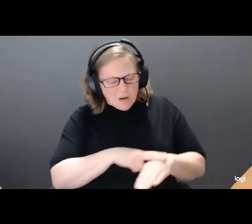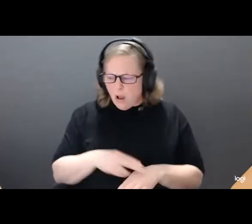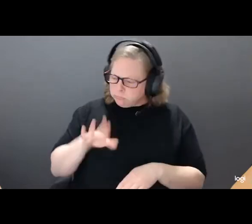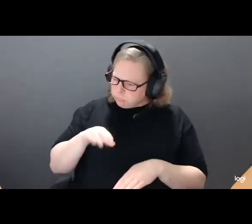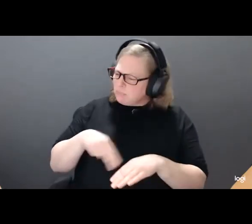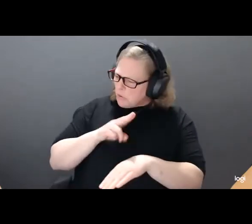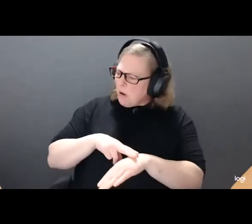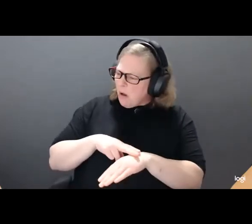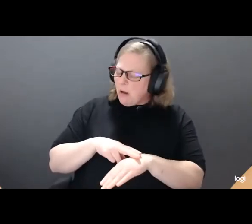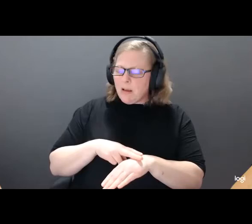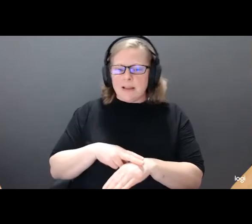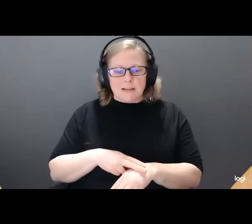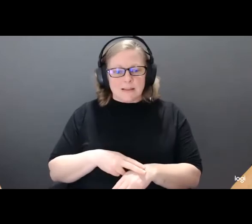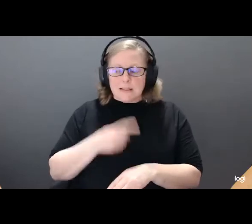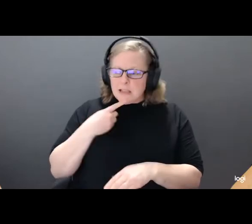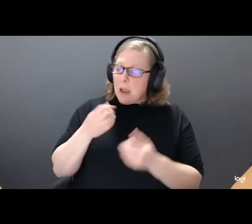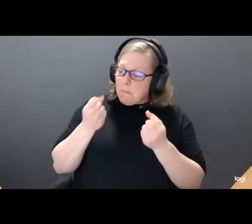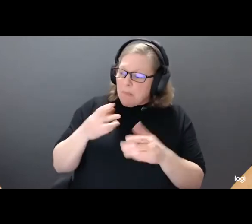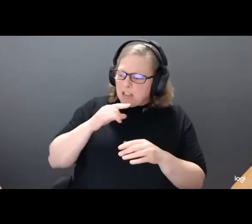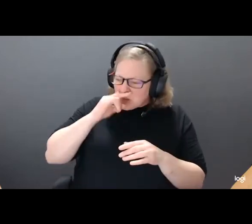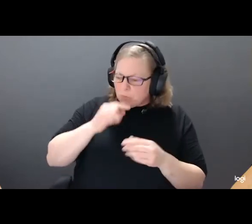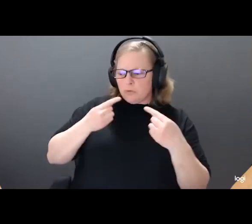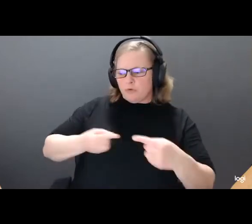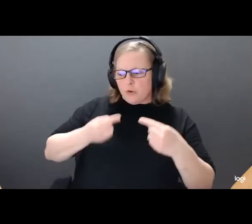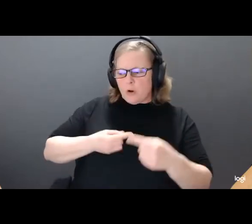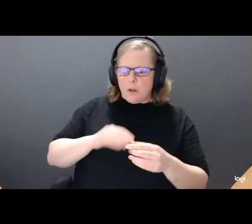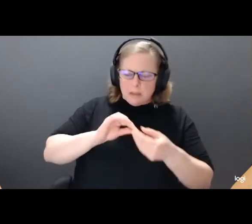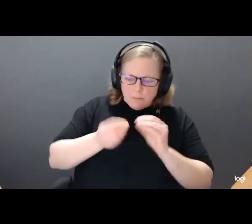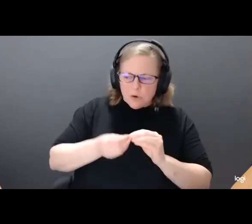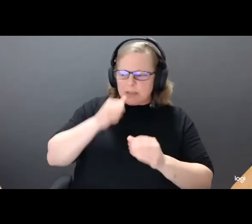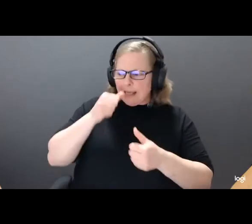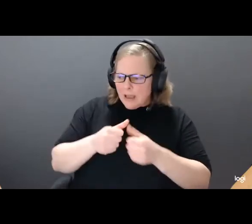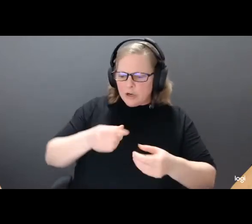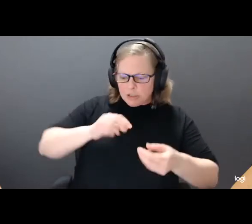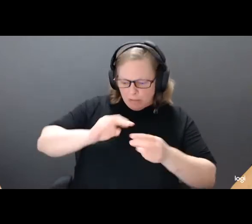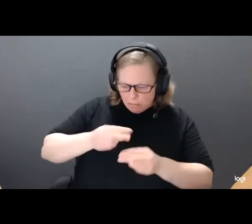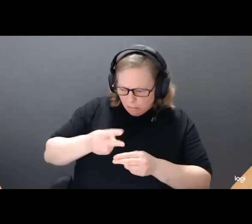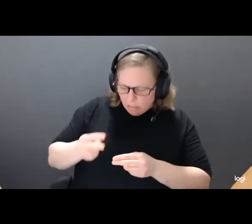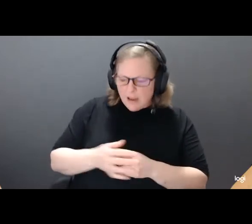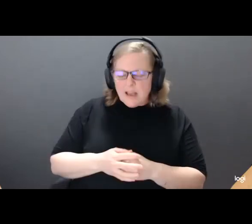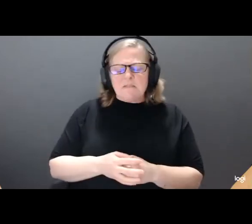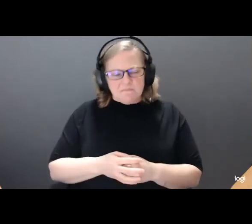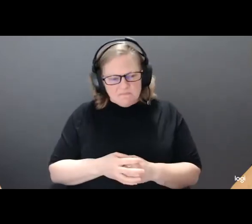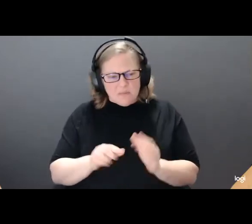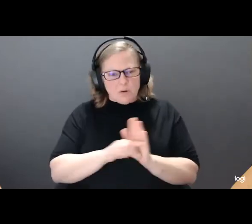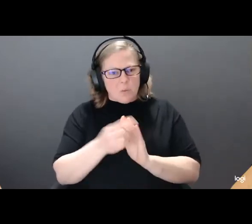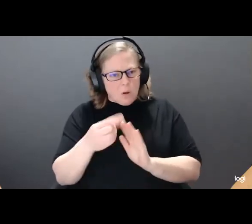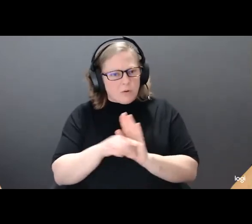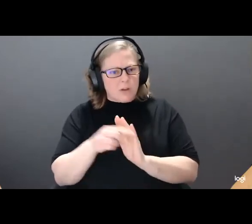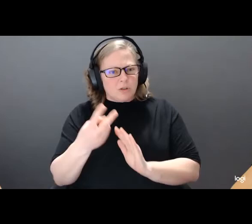many kids struggled with reversal of letters and mixing up numbers. During the summer going into grade two, my mom and I worked at my reading all summer.